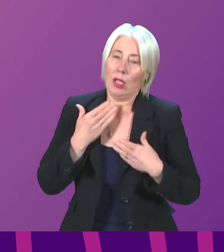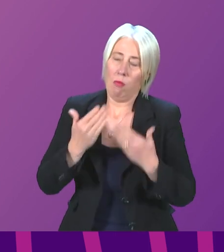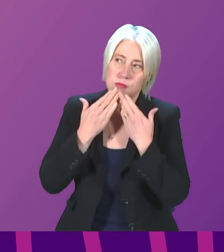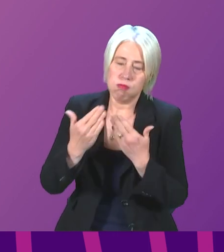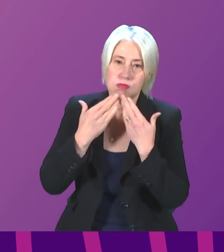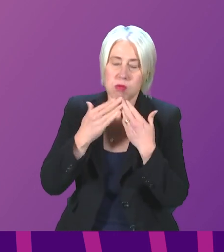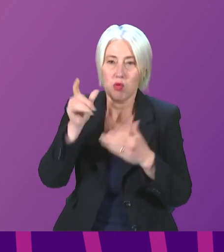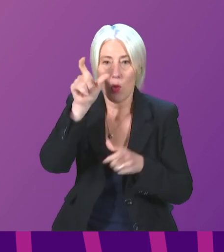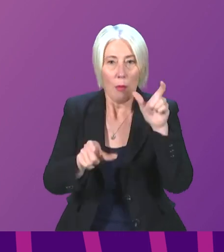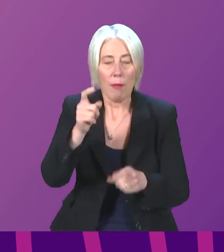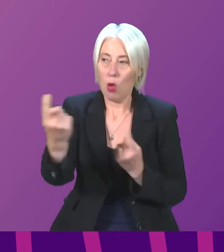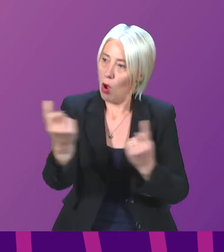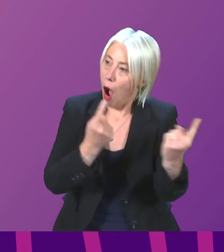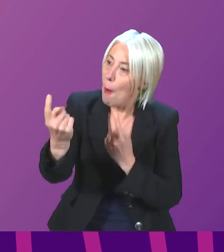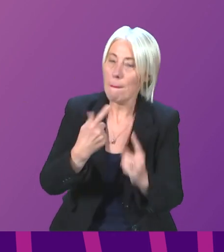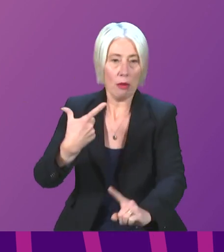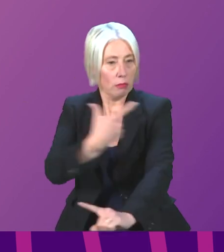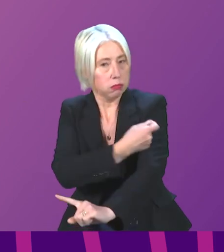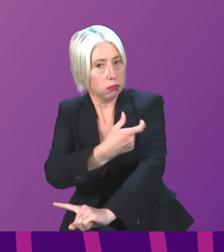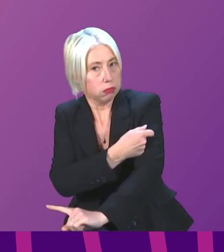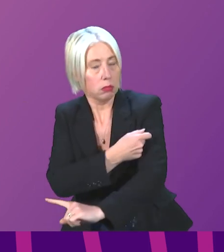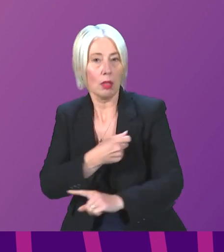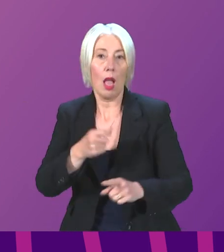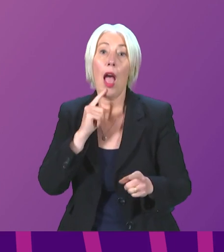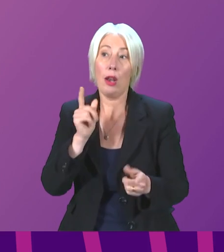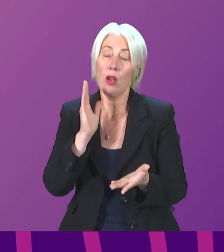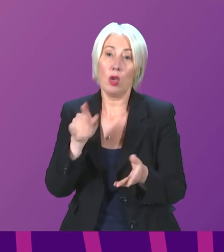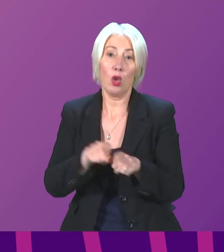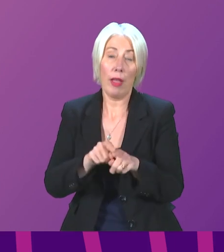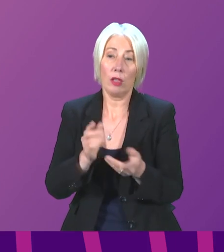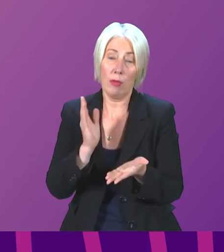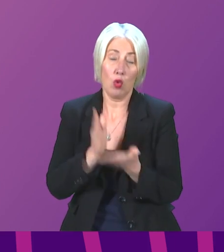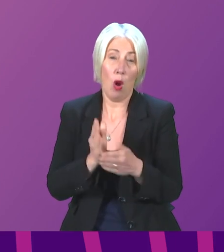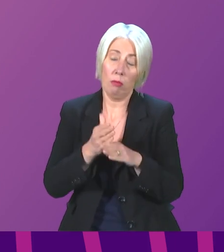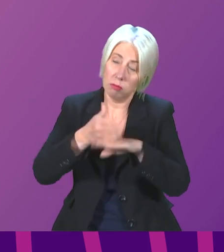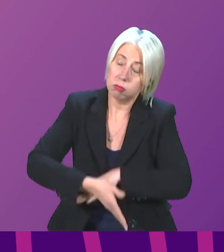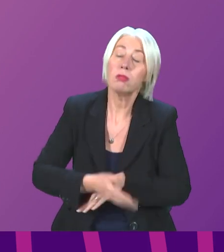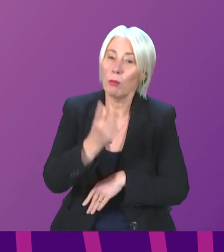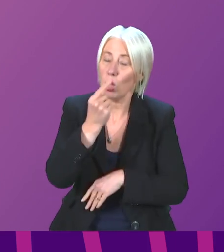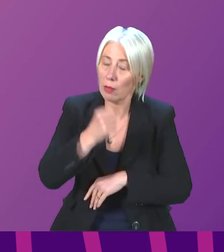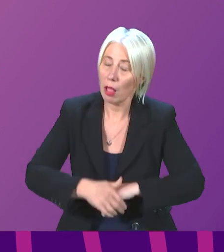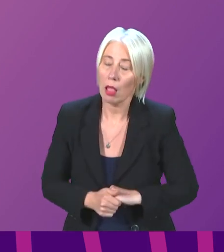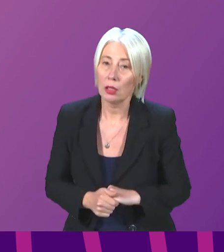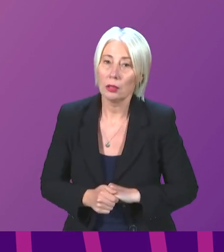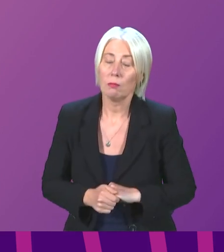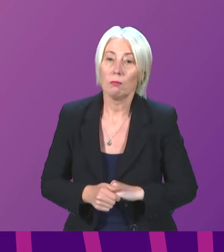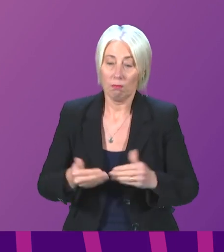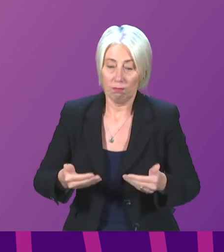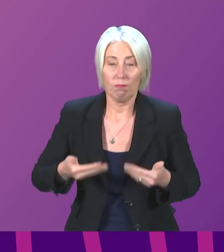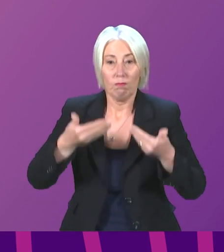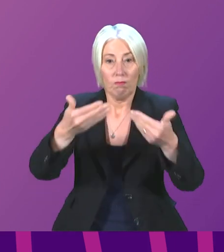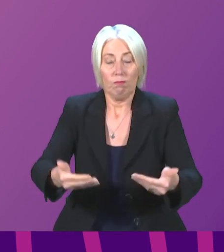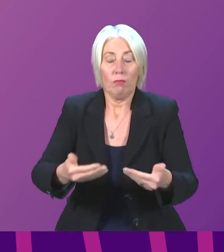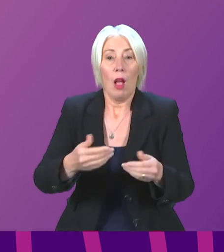to all those who came forward and again to those who have made that immense effort possible. Advancing our continued offer of